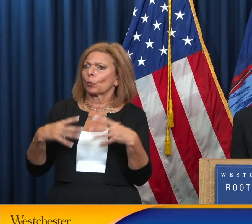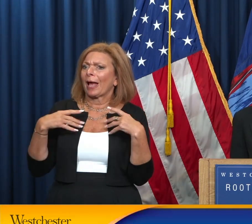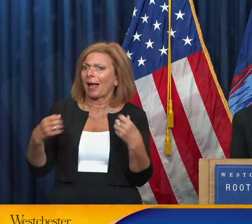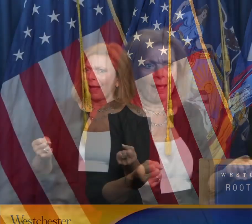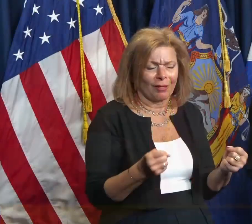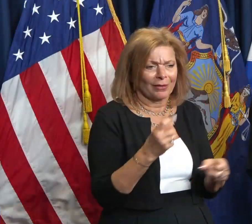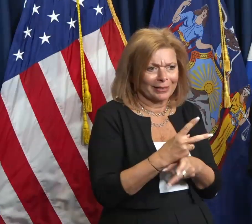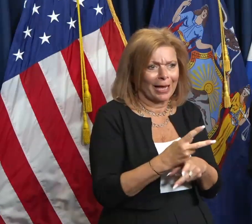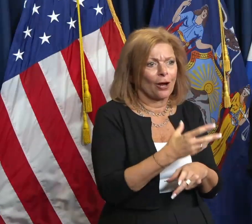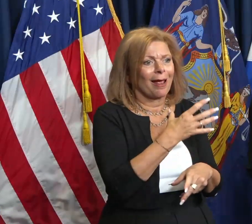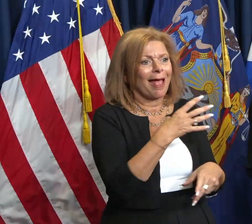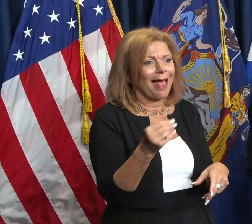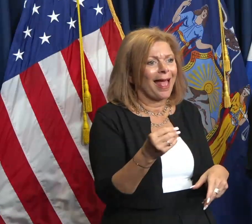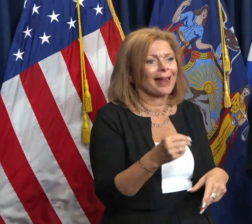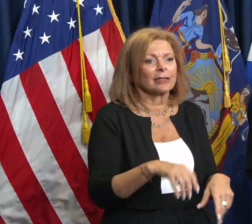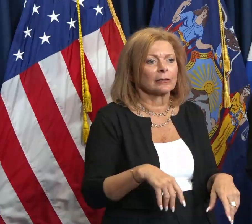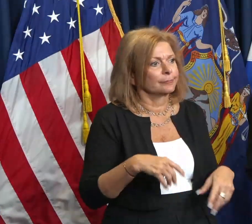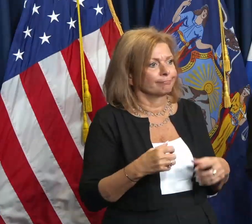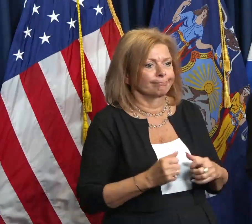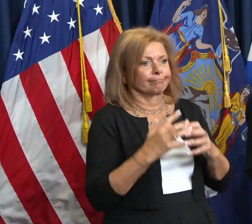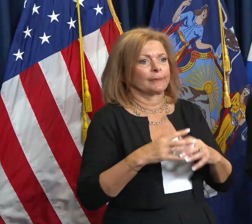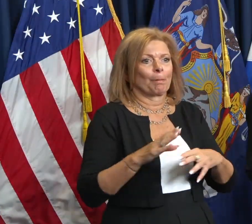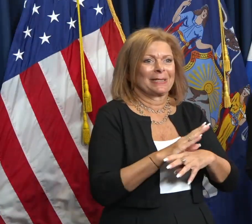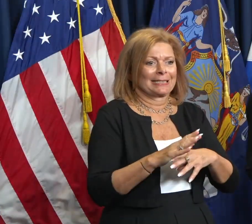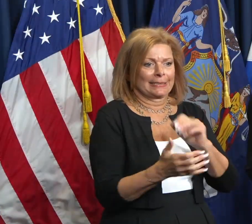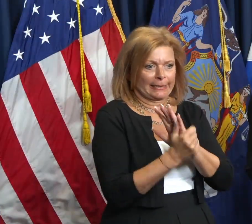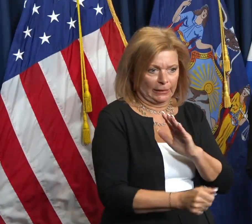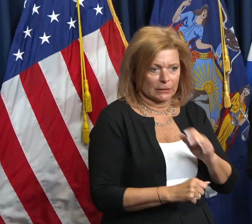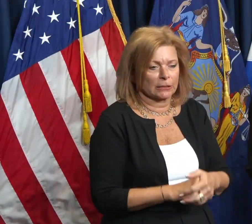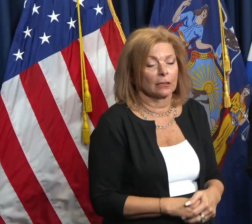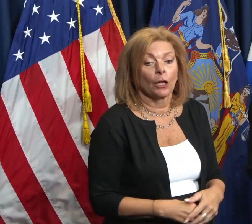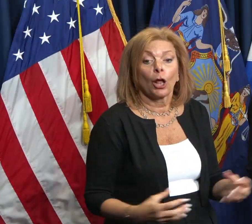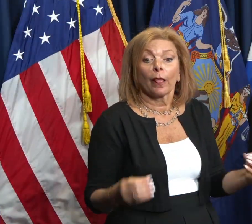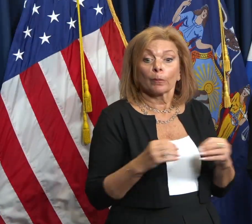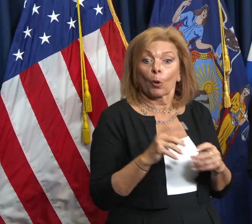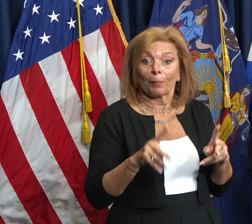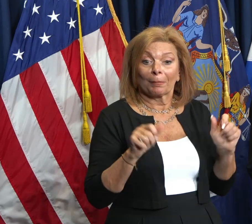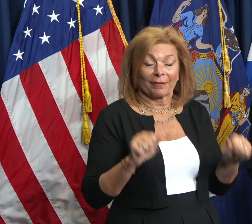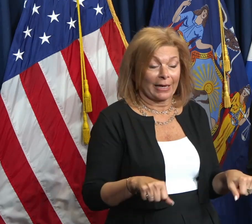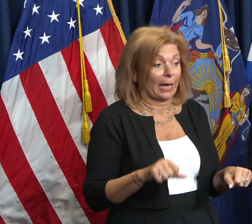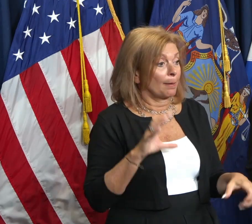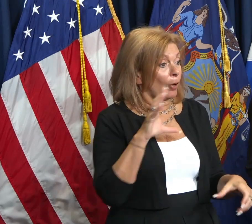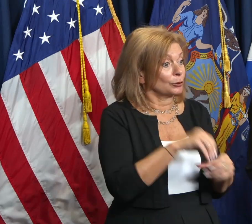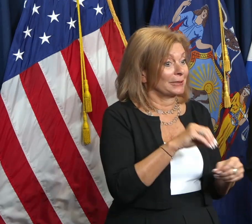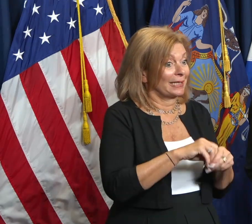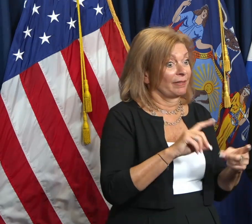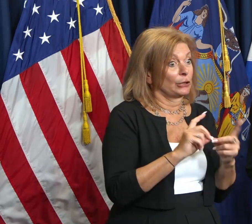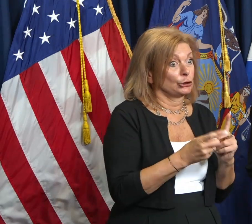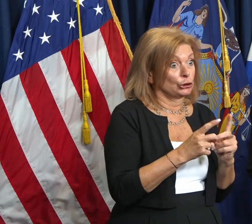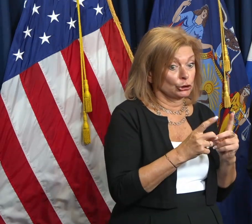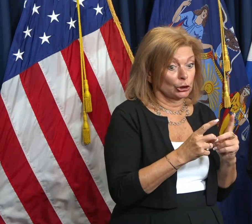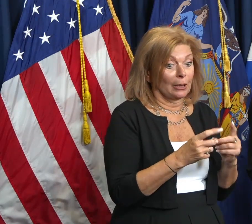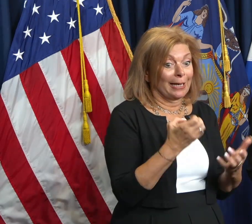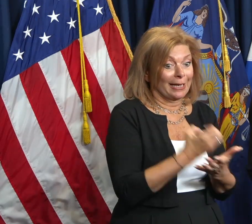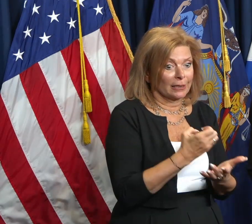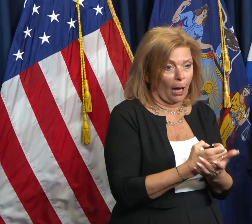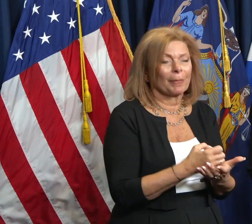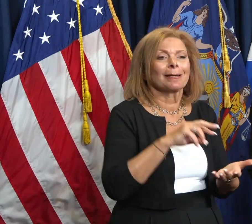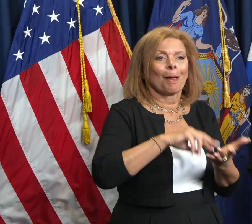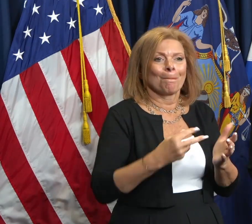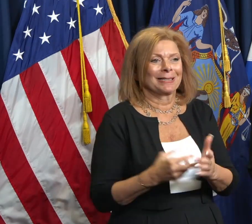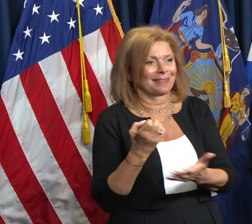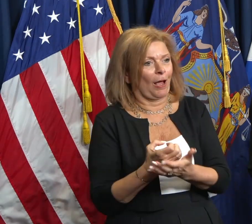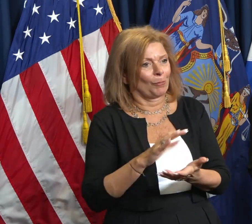entrepreneurial skills. The more people can participate in the digital economy, the stronger the economy becomes.